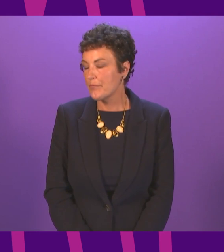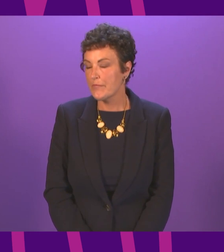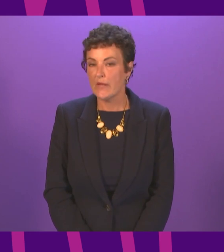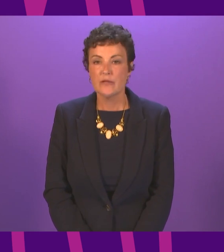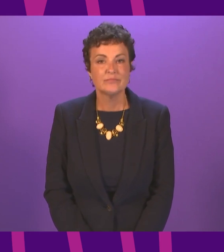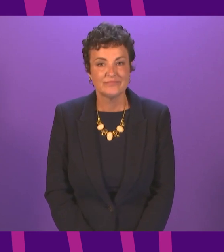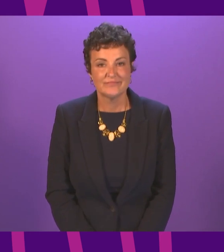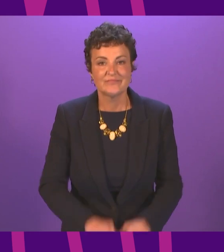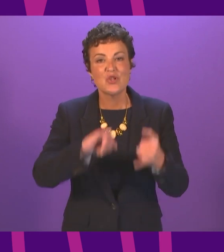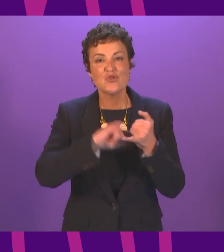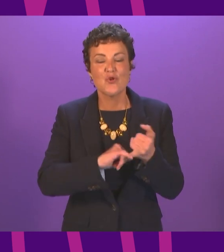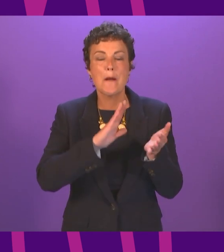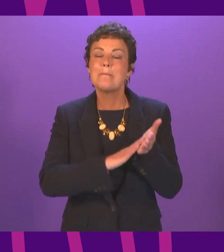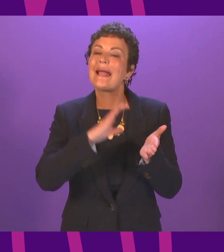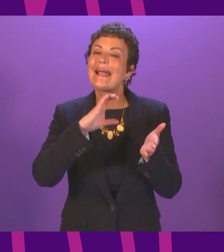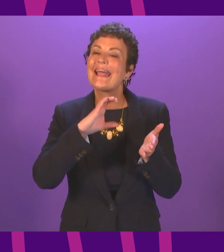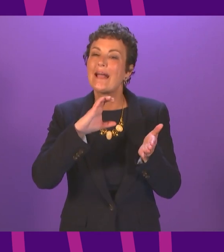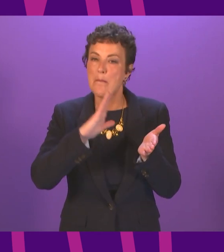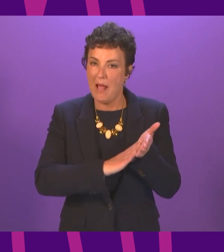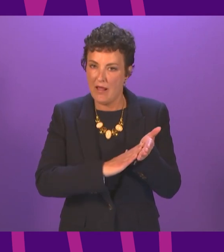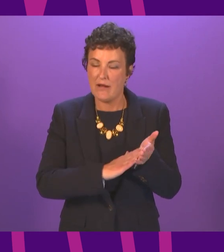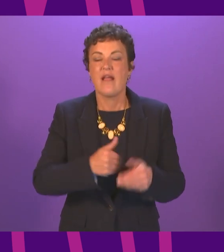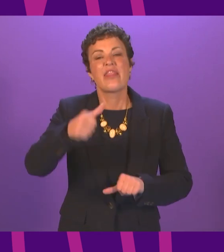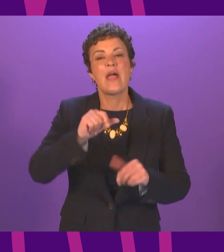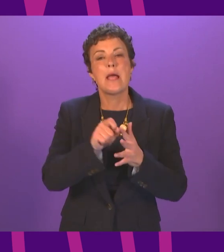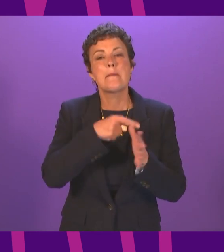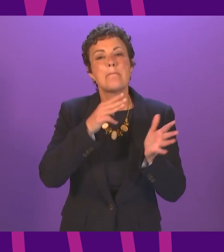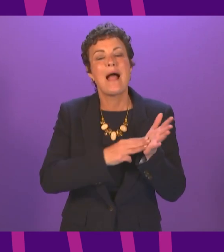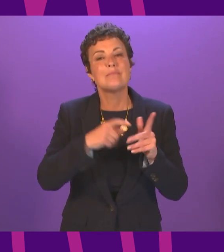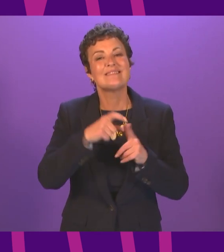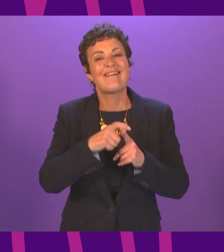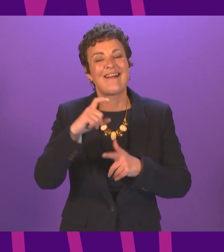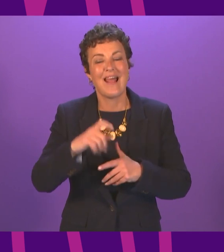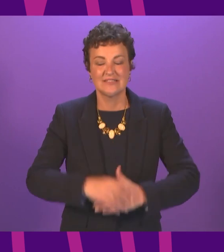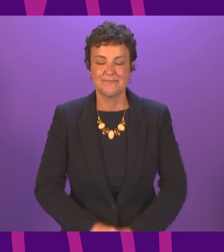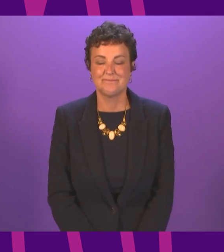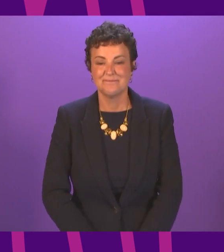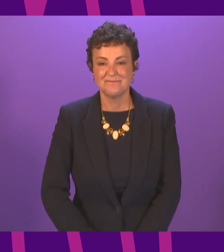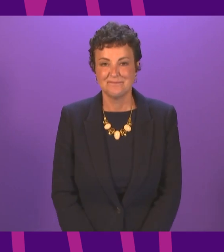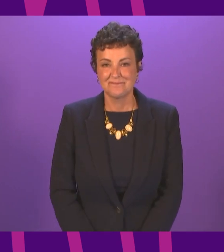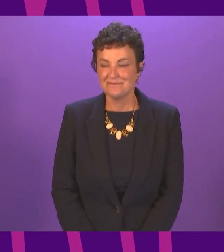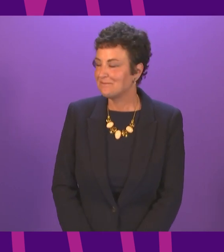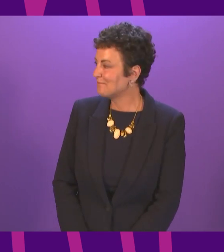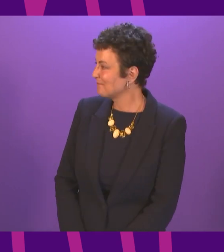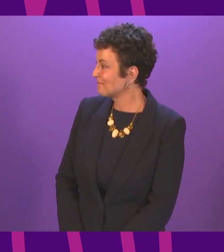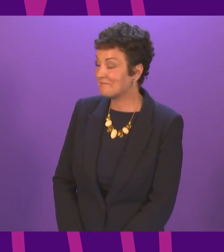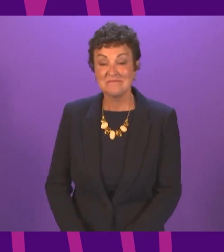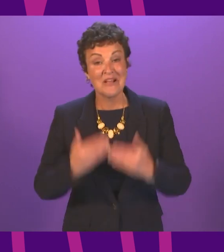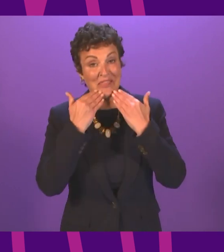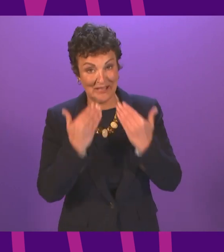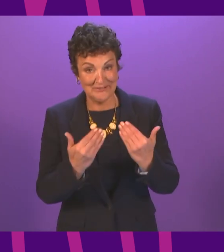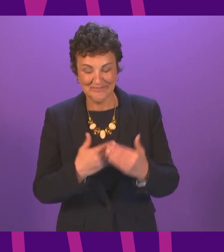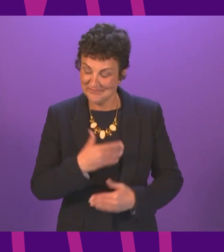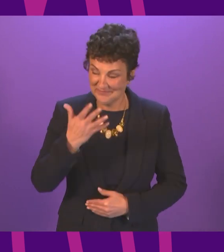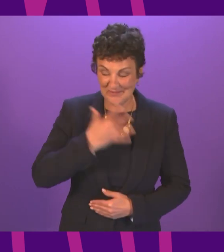I call Stuart Macmillan to be followed by Pam Duncan Clancy Thank you very much playing officer I'd like to congratulate you